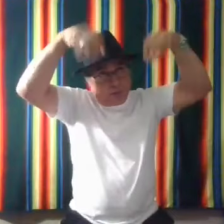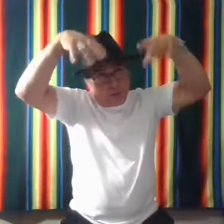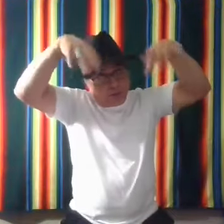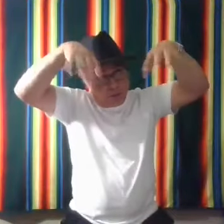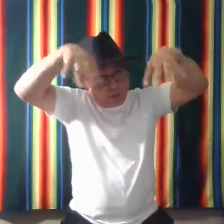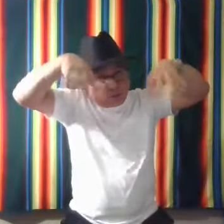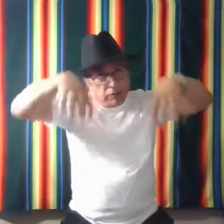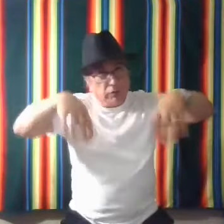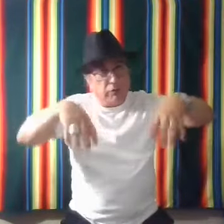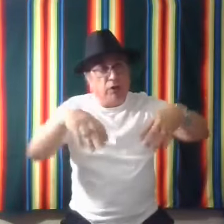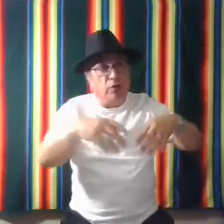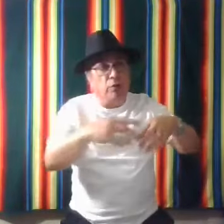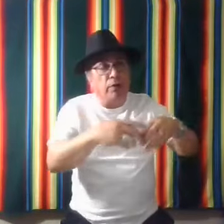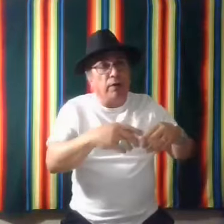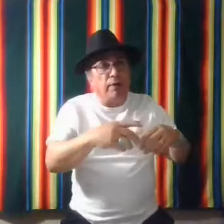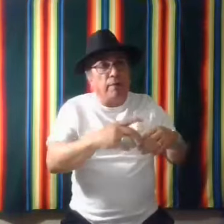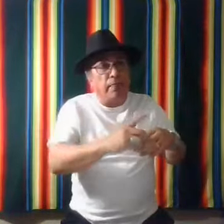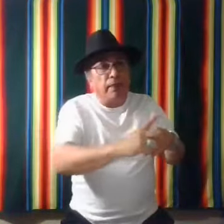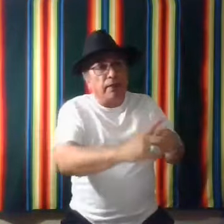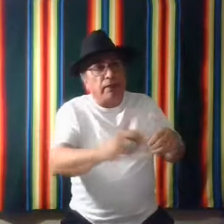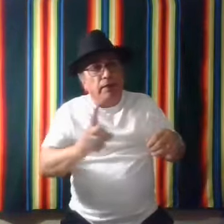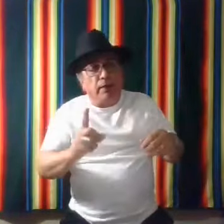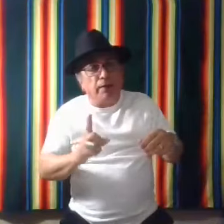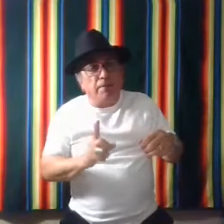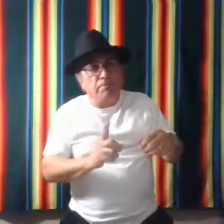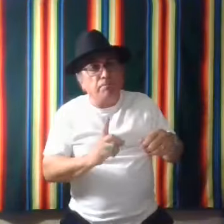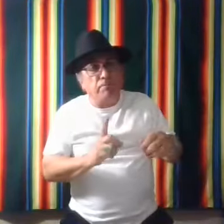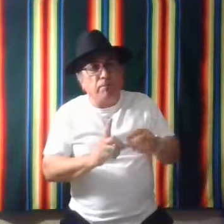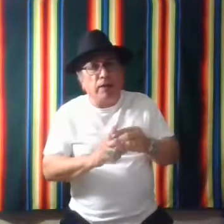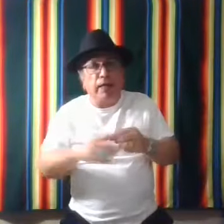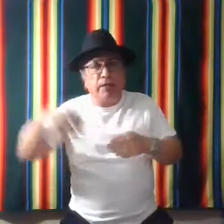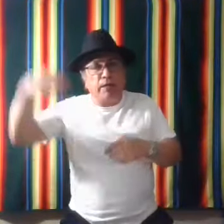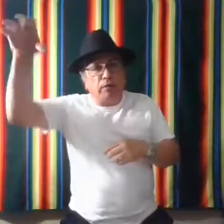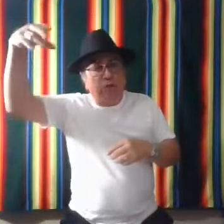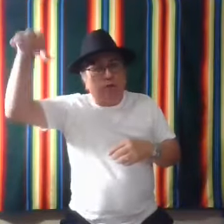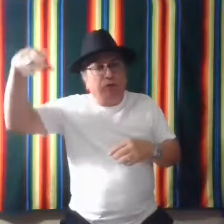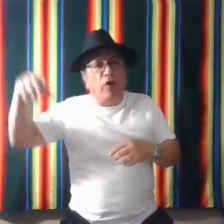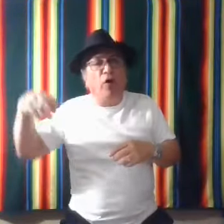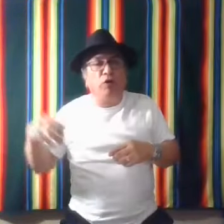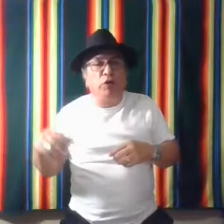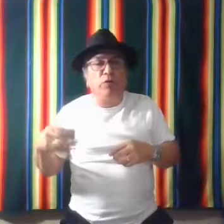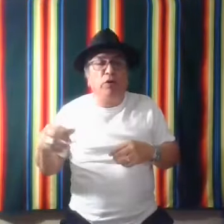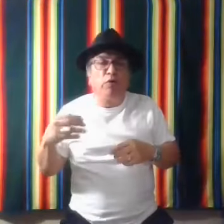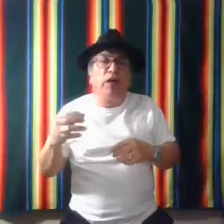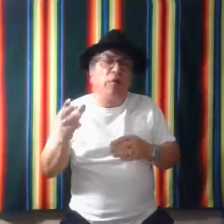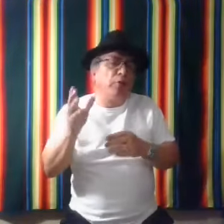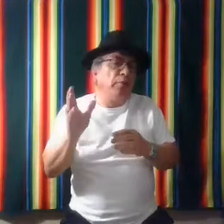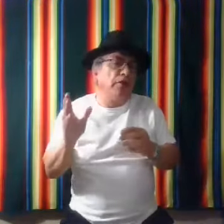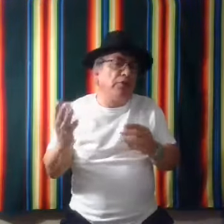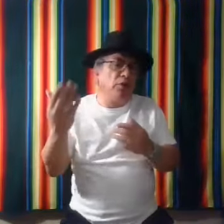snow snow um and then the fall you would you would kind of pretty much know that